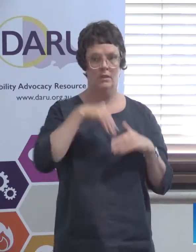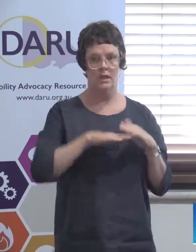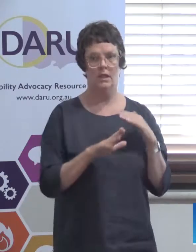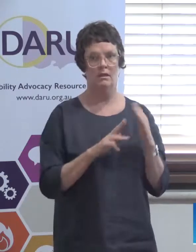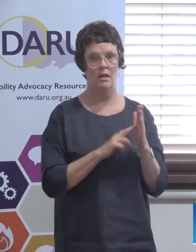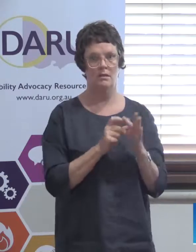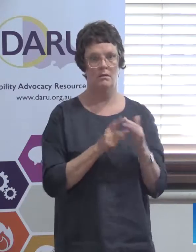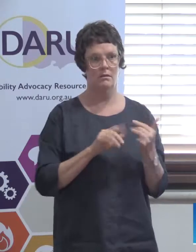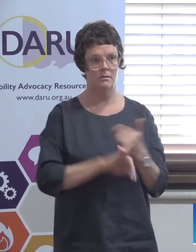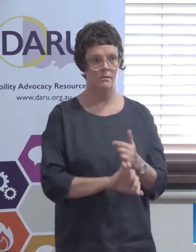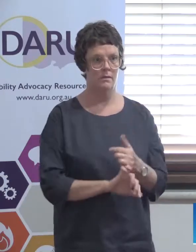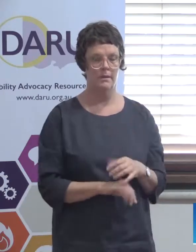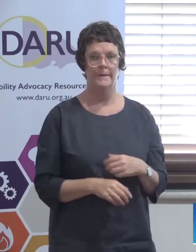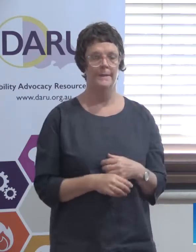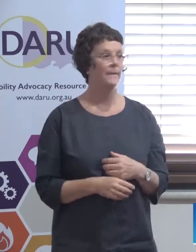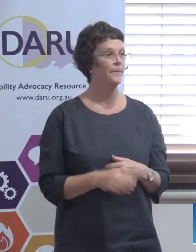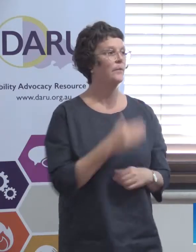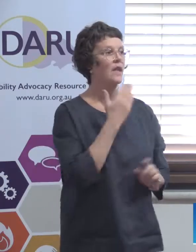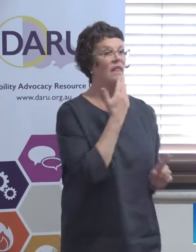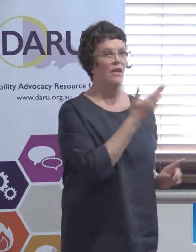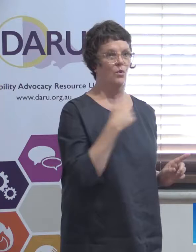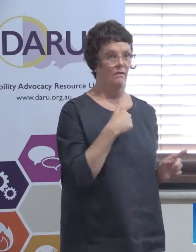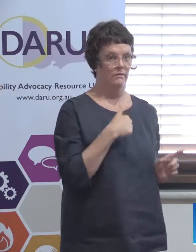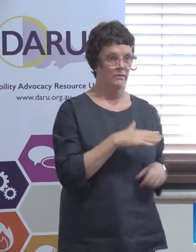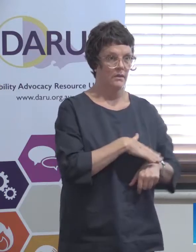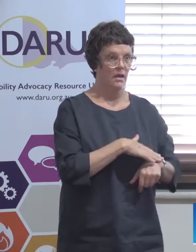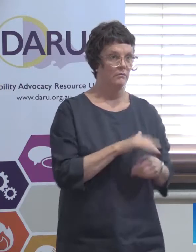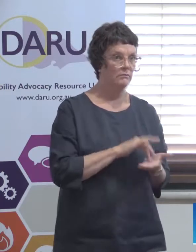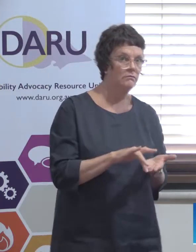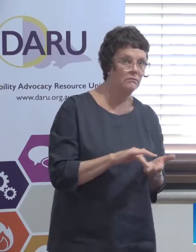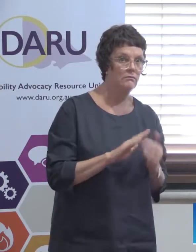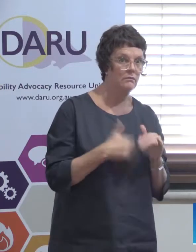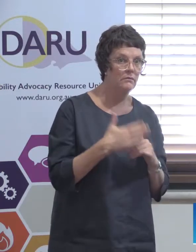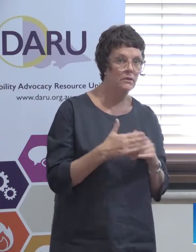thanks Patrick I think I've used up my time so any last quick questions